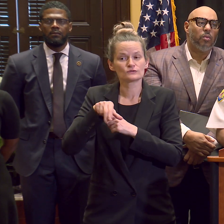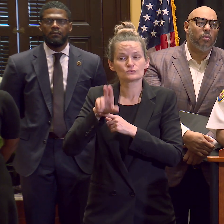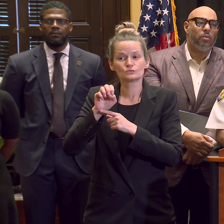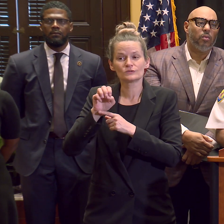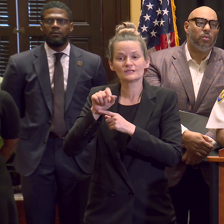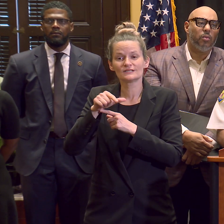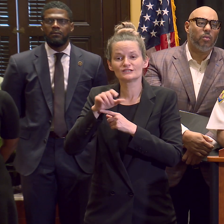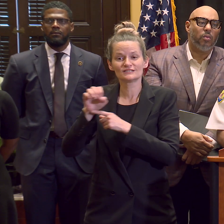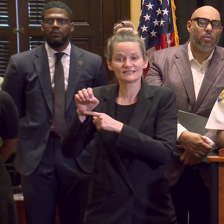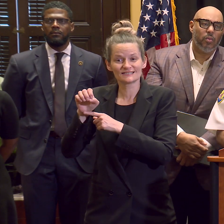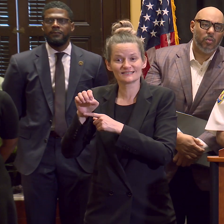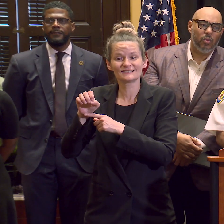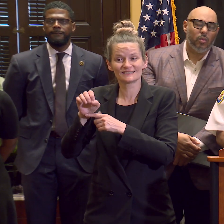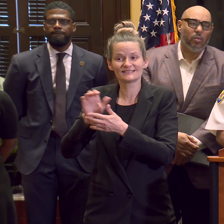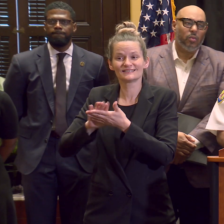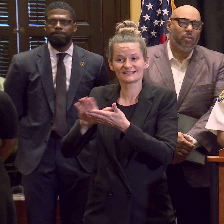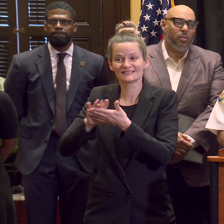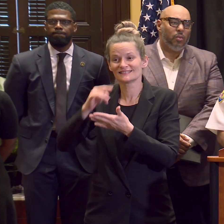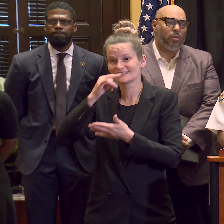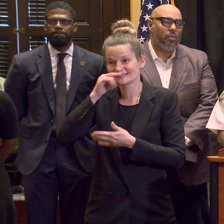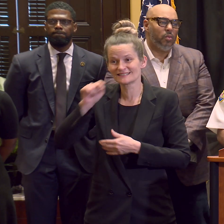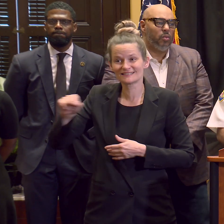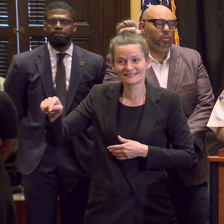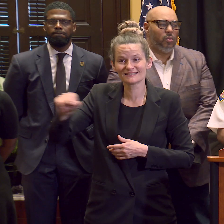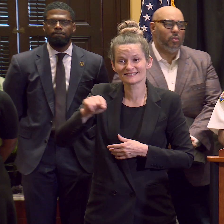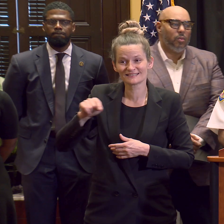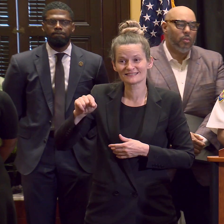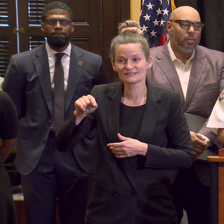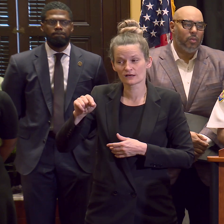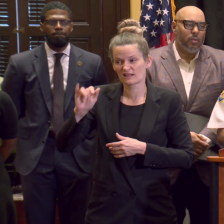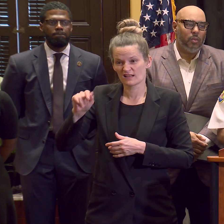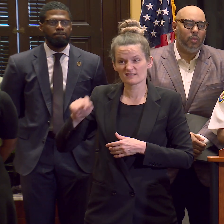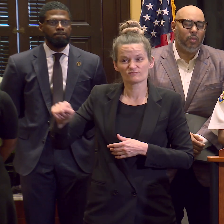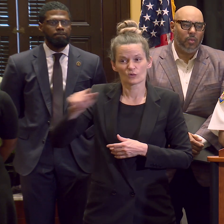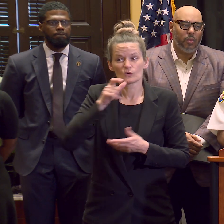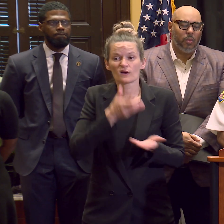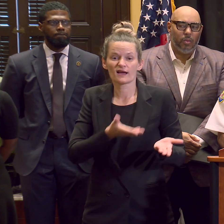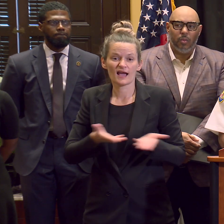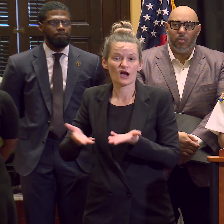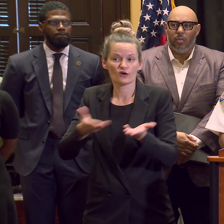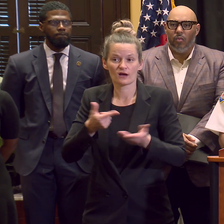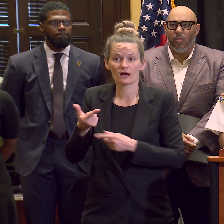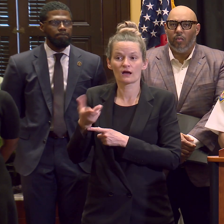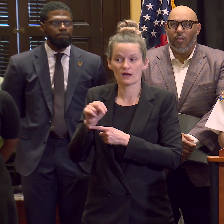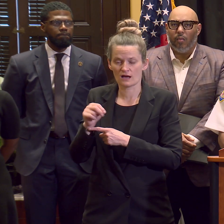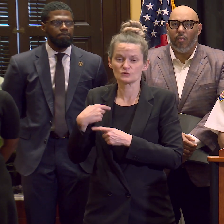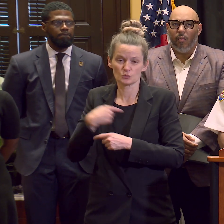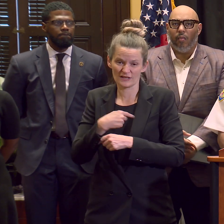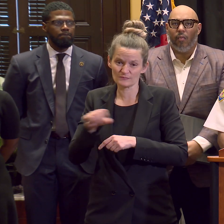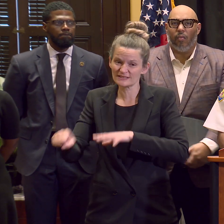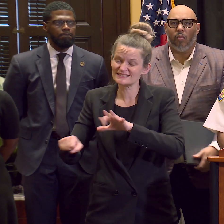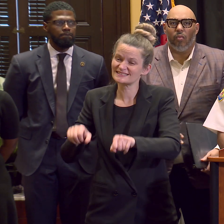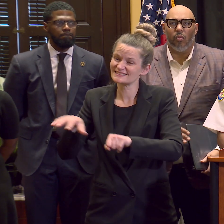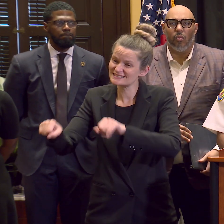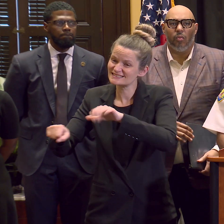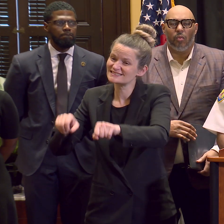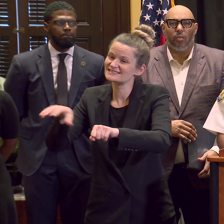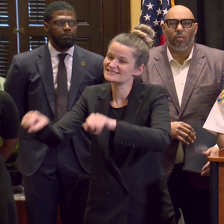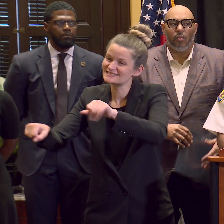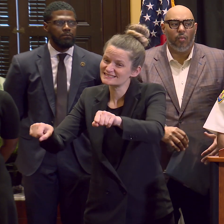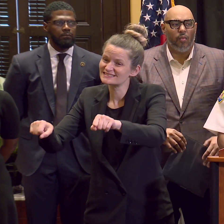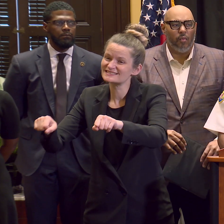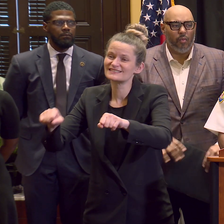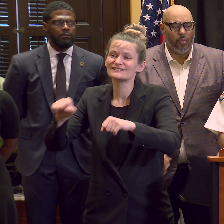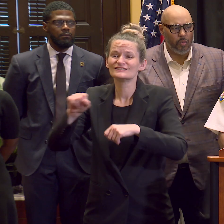making observations, certainly for anyone carrying guns. We will make that arrest immediately when we see that. Anyone committing any